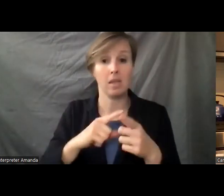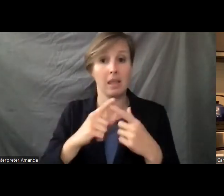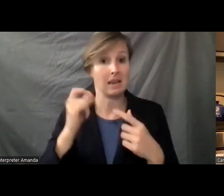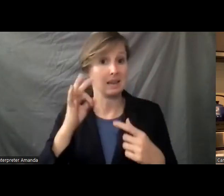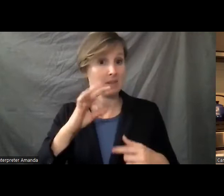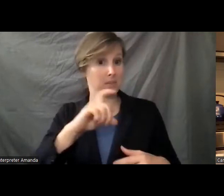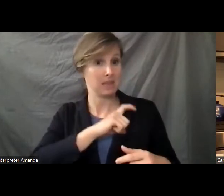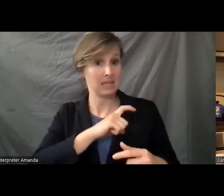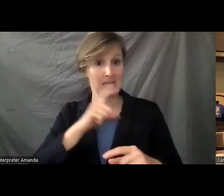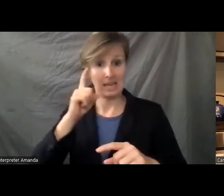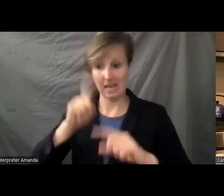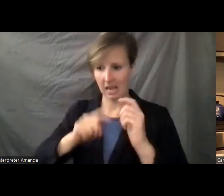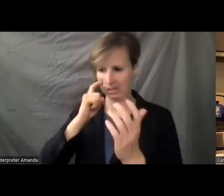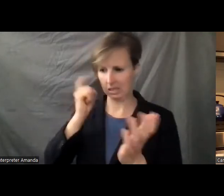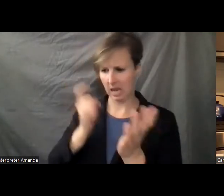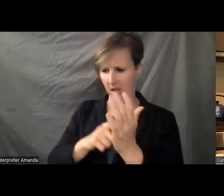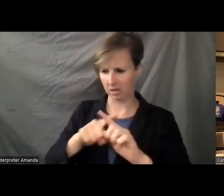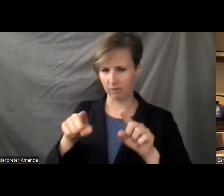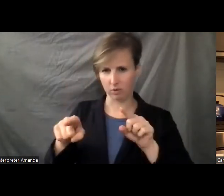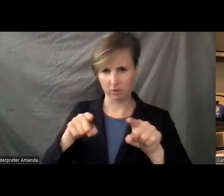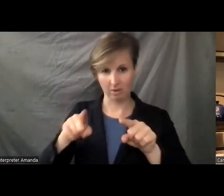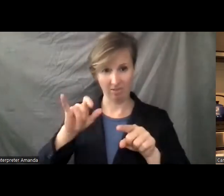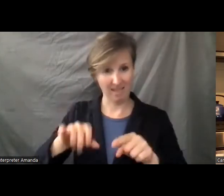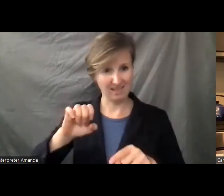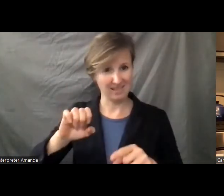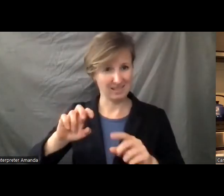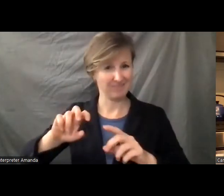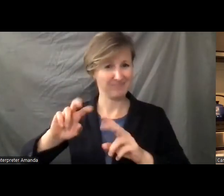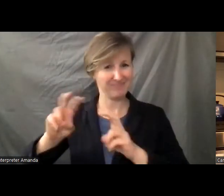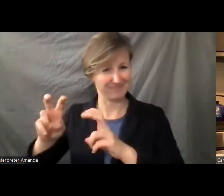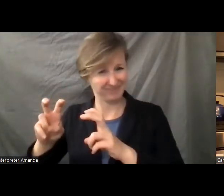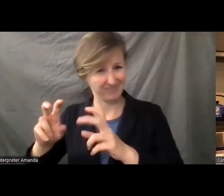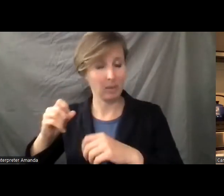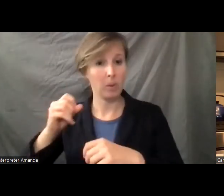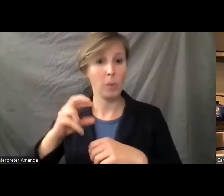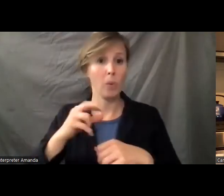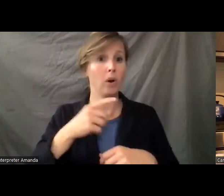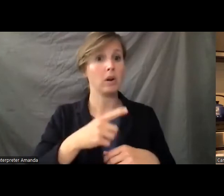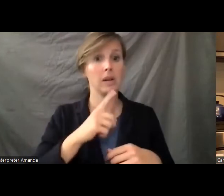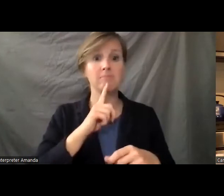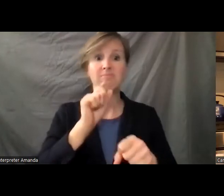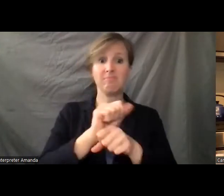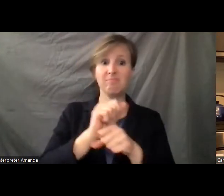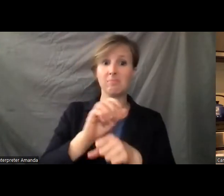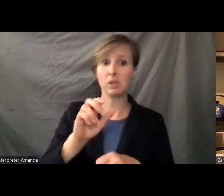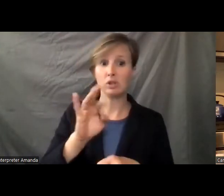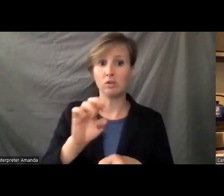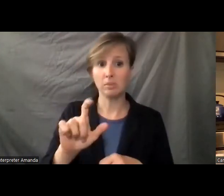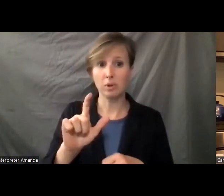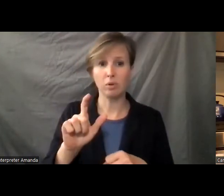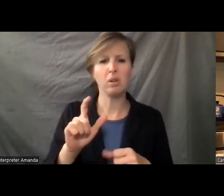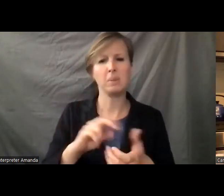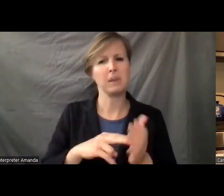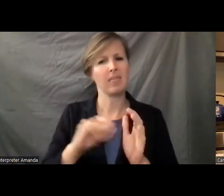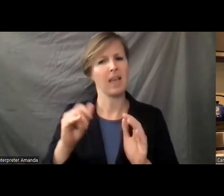able to tell the difference between that being an episode or him actually, uh, being a criminal that poses a problem.